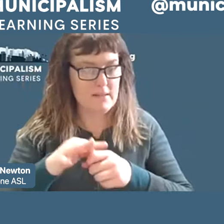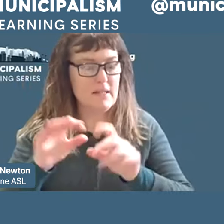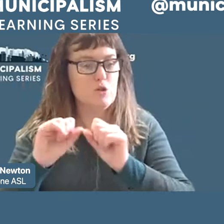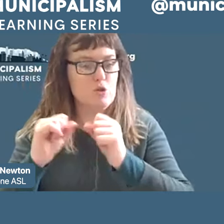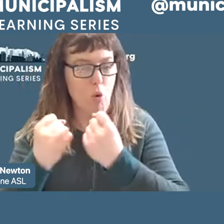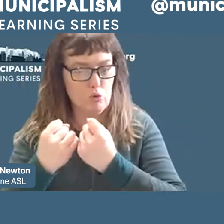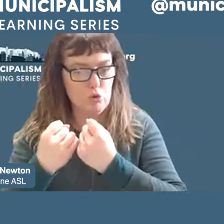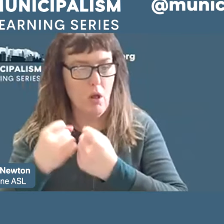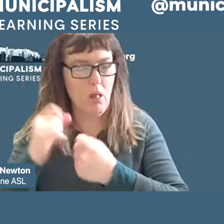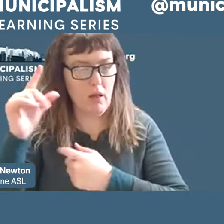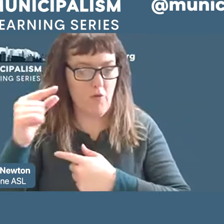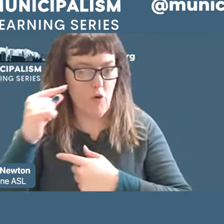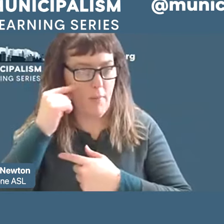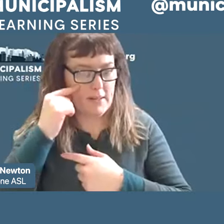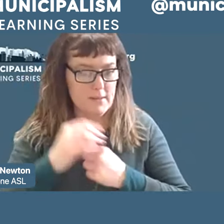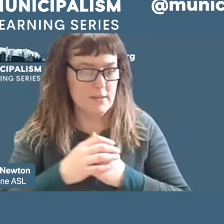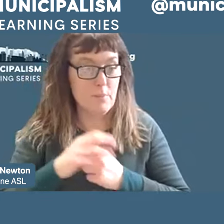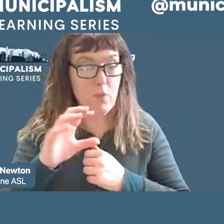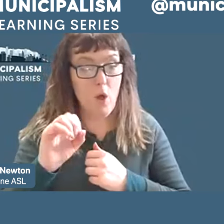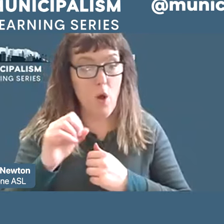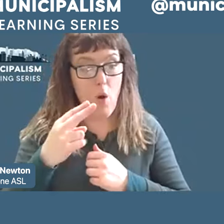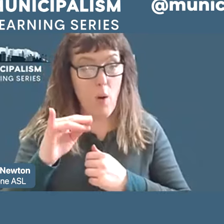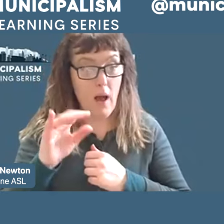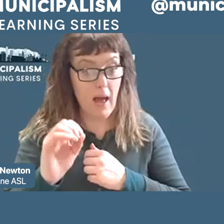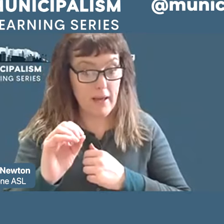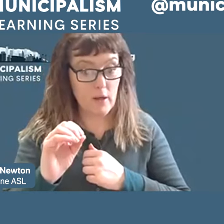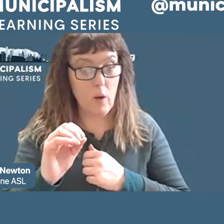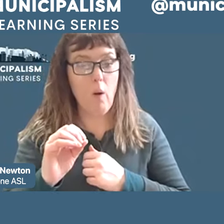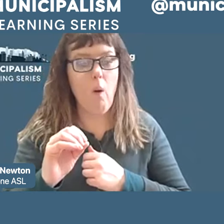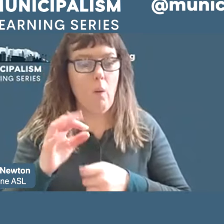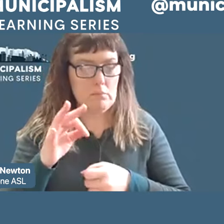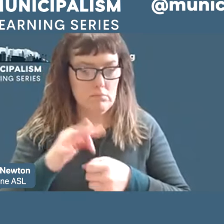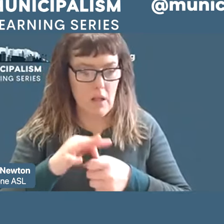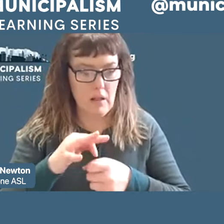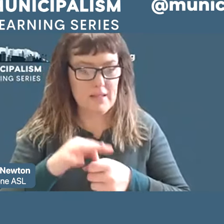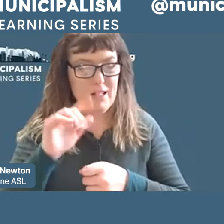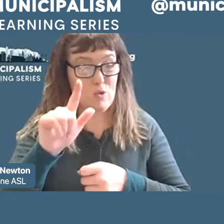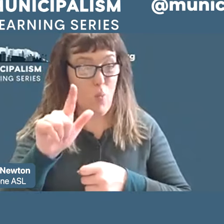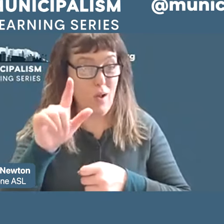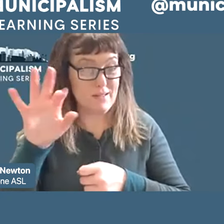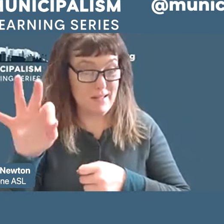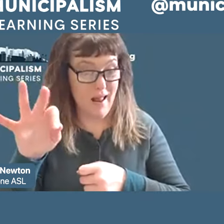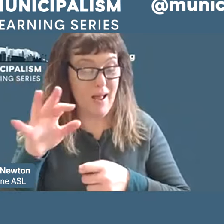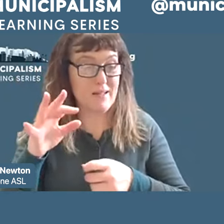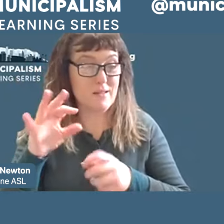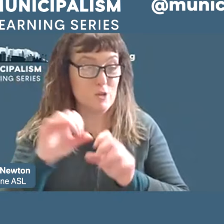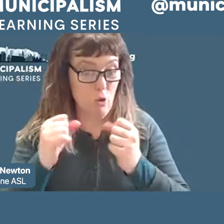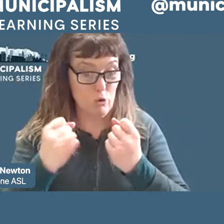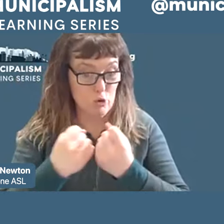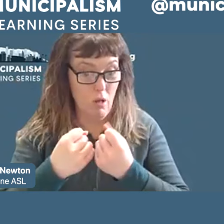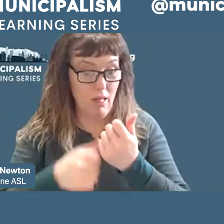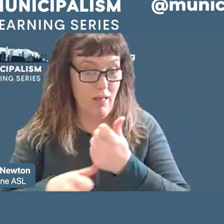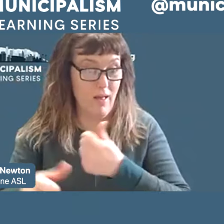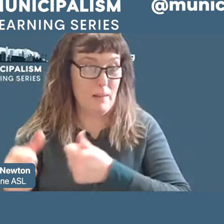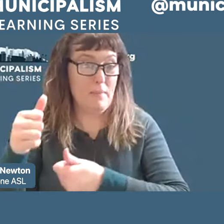alone elected 29 socialist administrations during those same years. Milwaukee may be the best